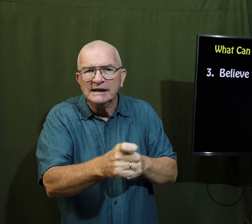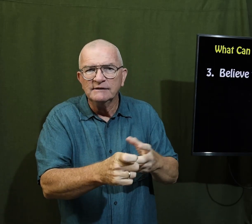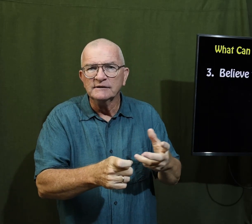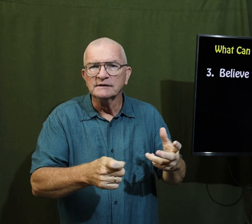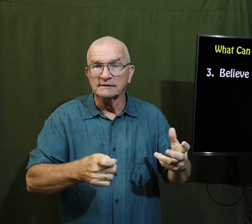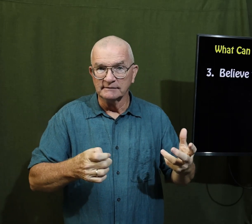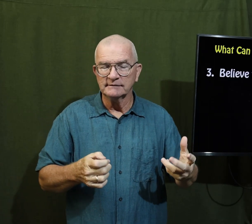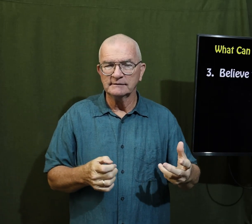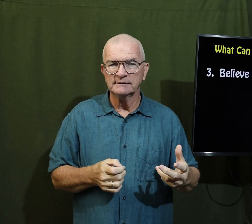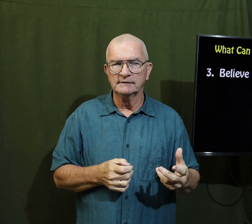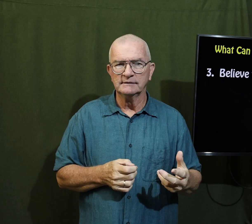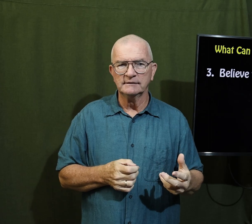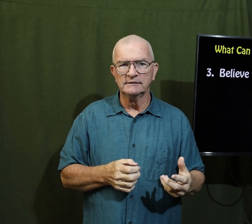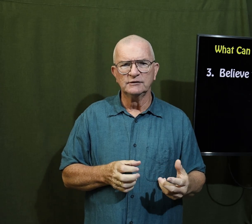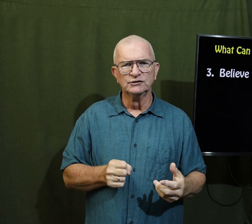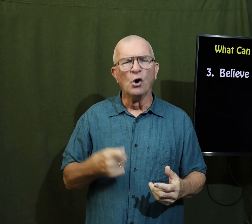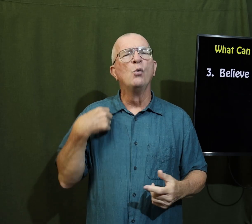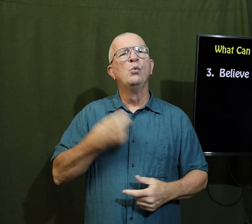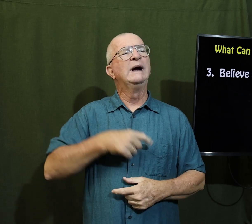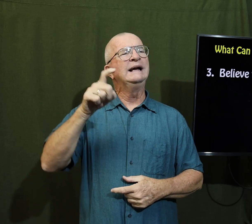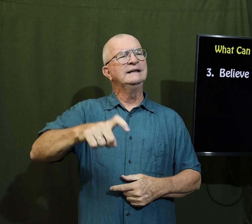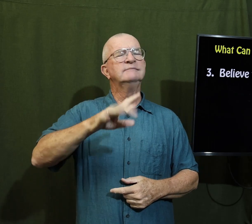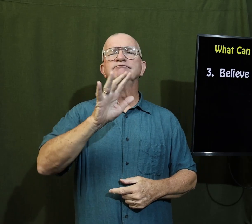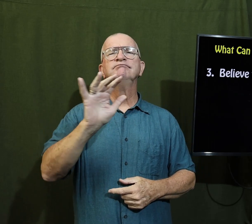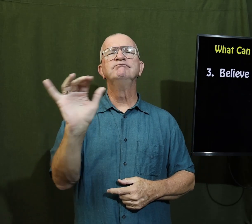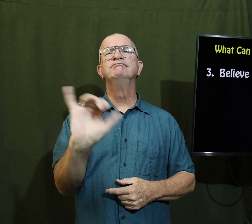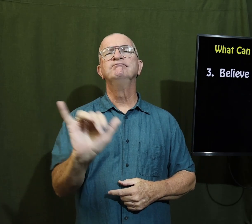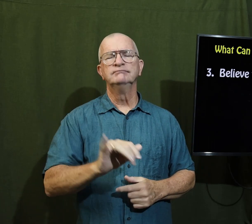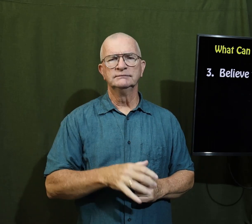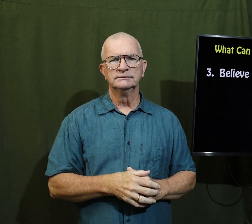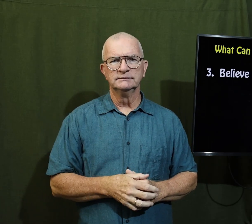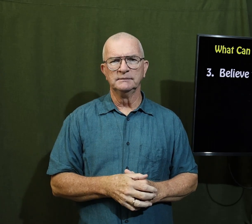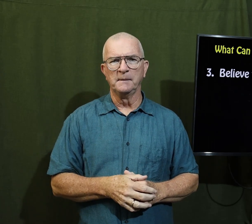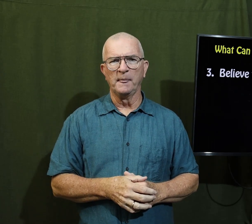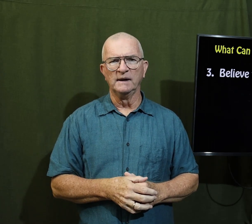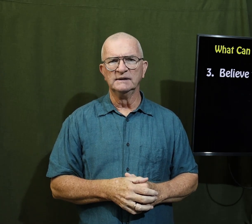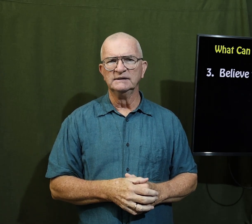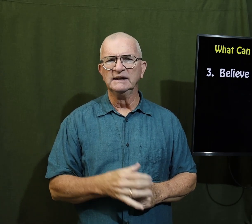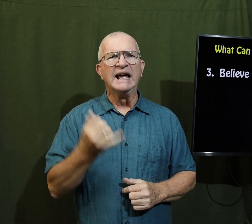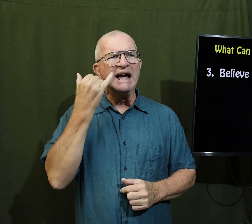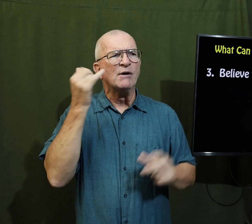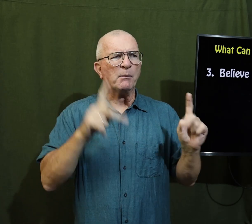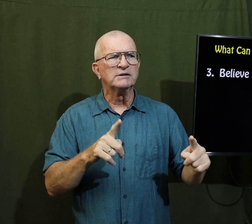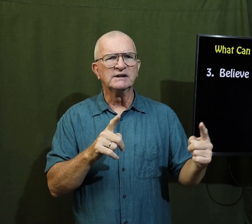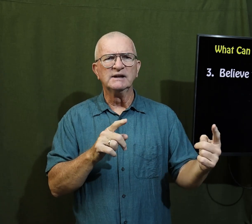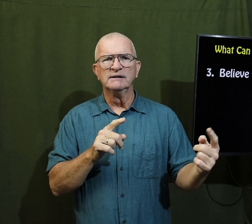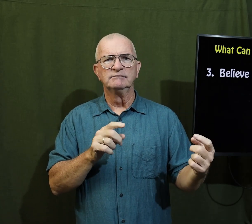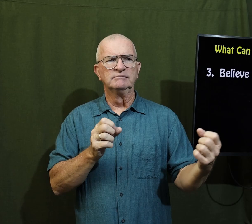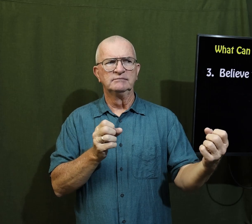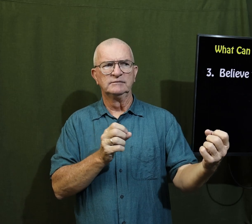they were deceived we need the same if a person